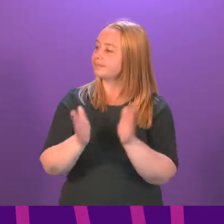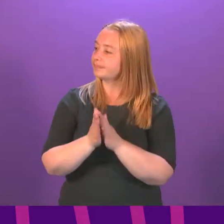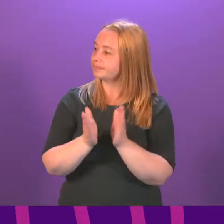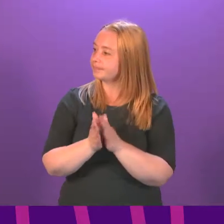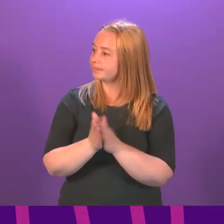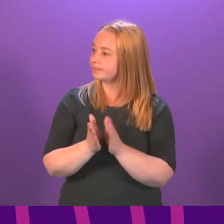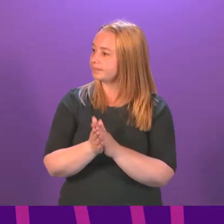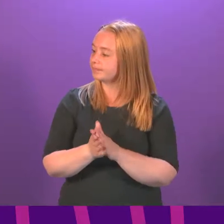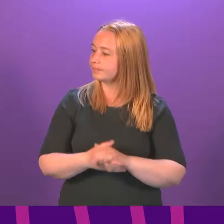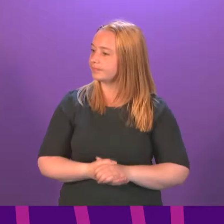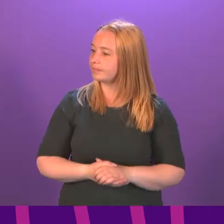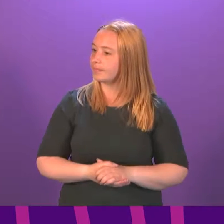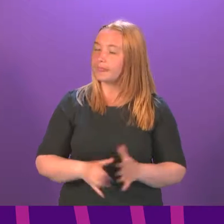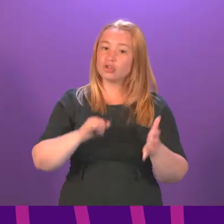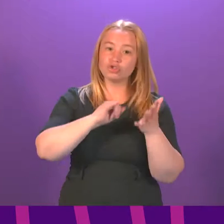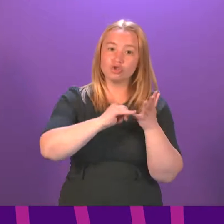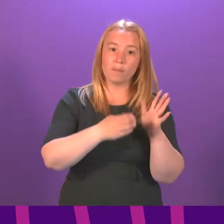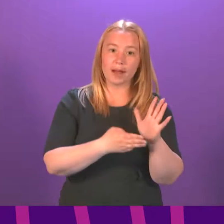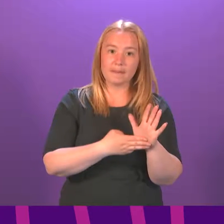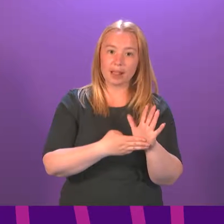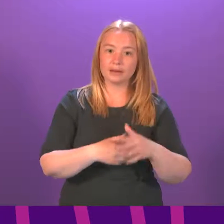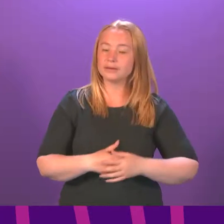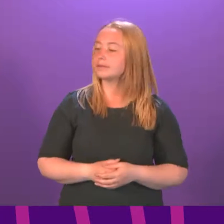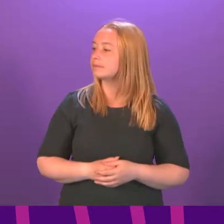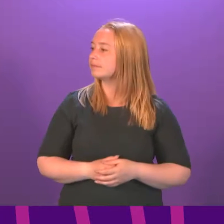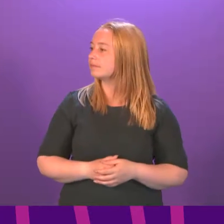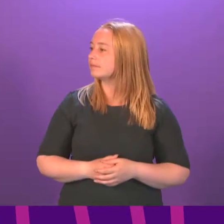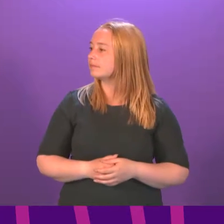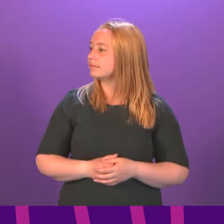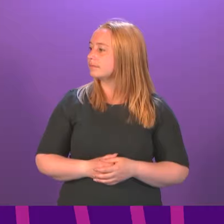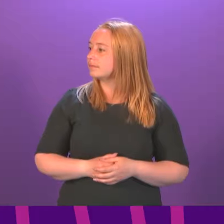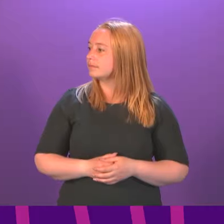I call Stuart McMillan to be followed by Edward Mountain.